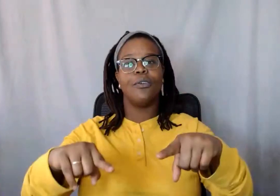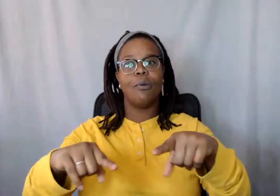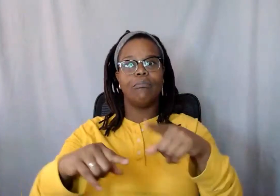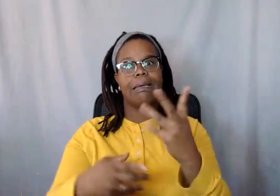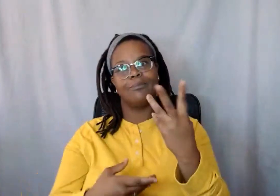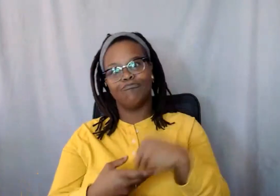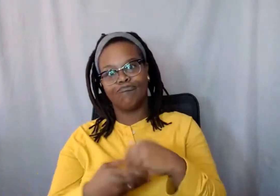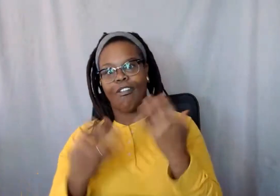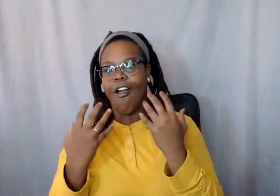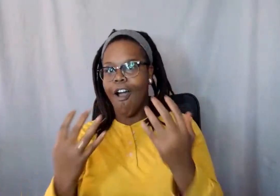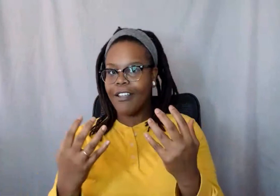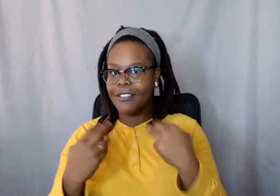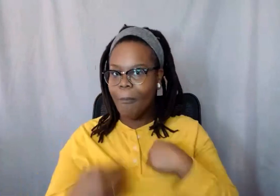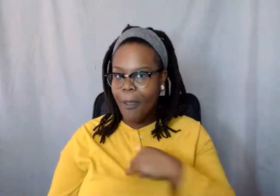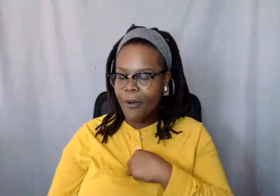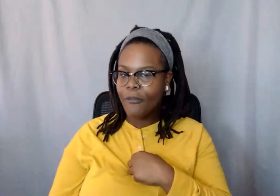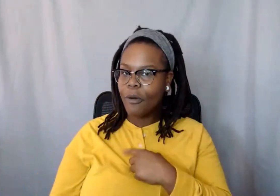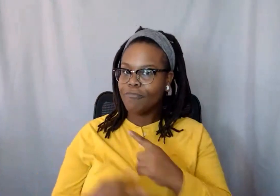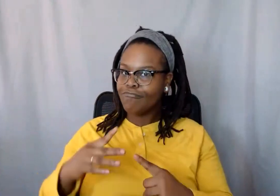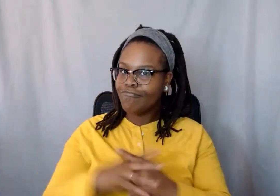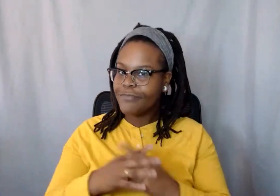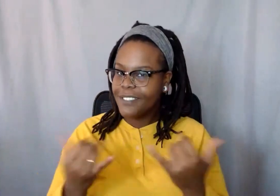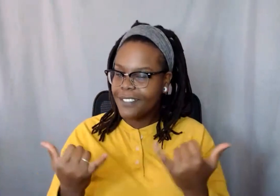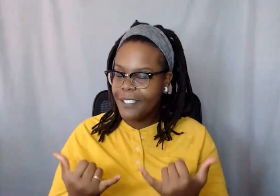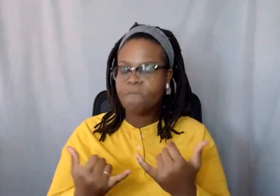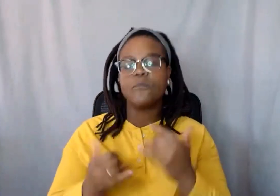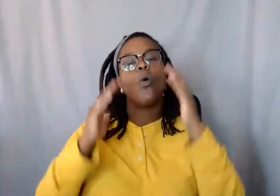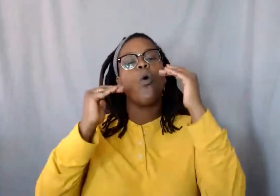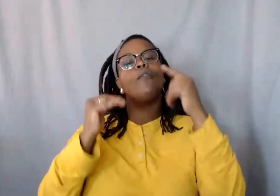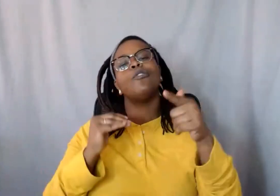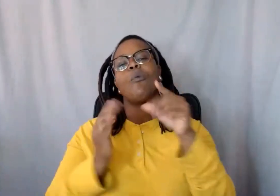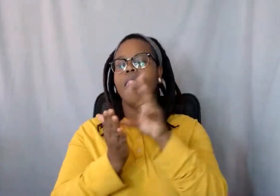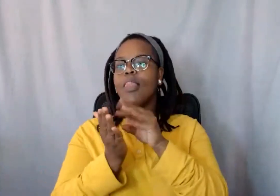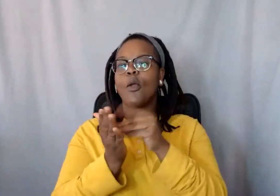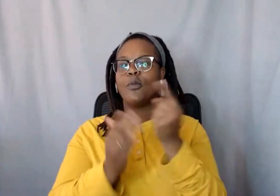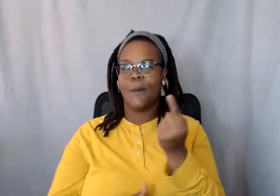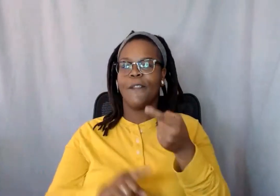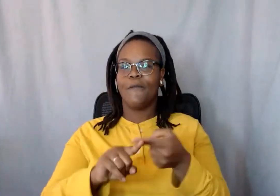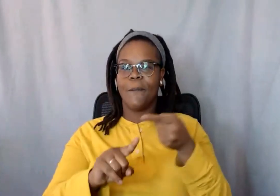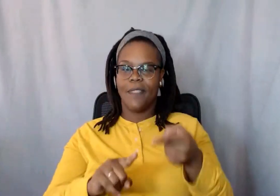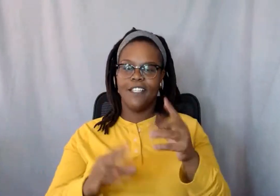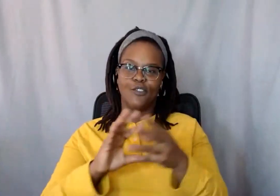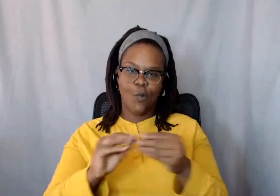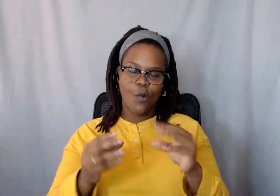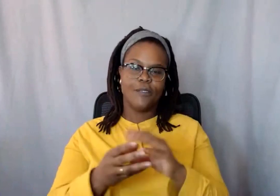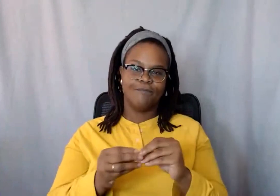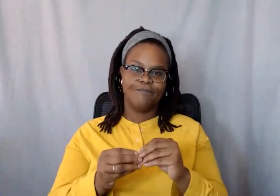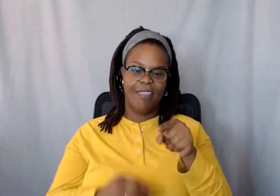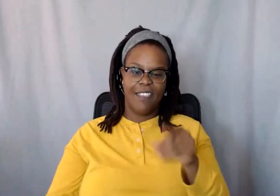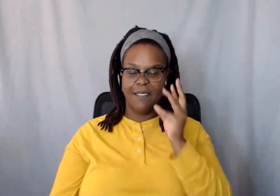members for attending today. And hopefully you took something away from these stories and these experiences. So I wish